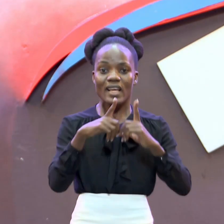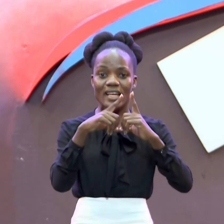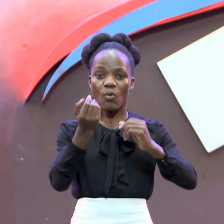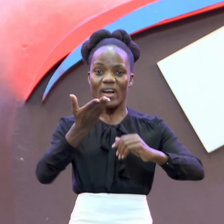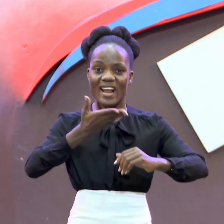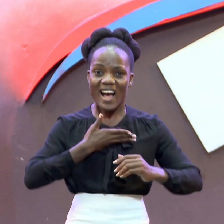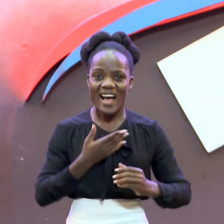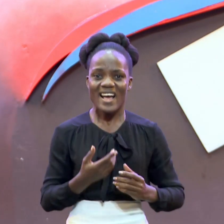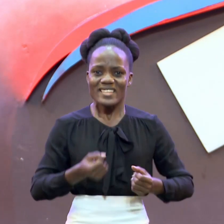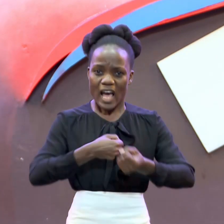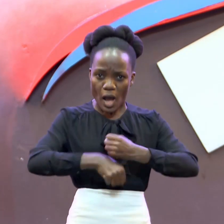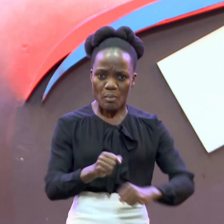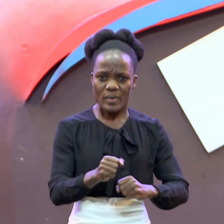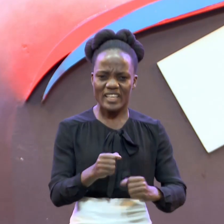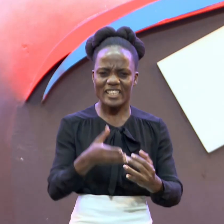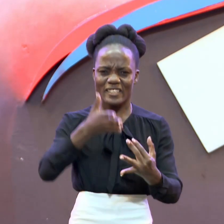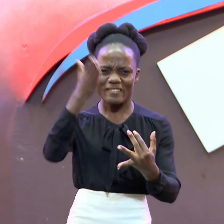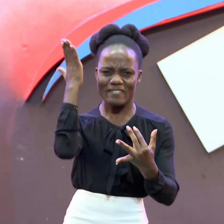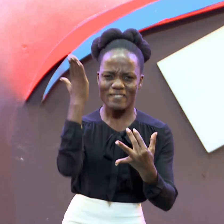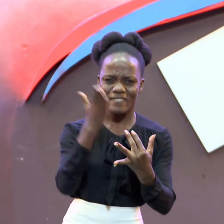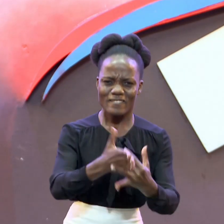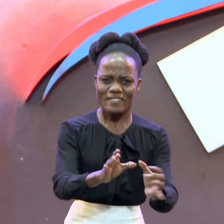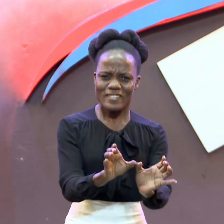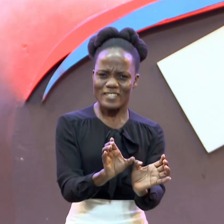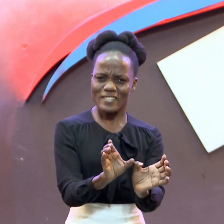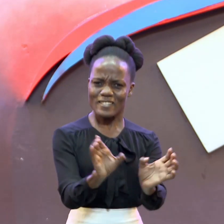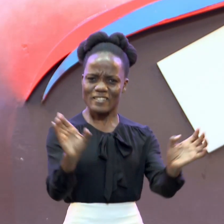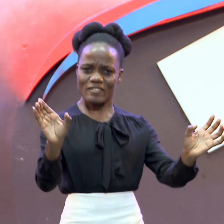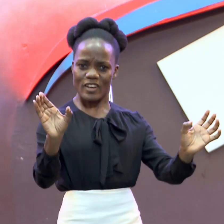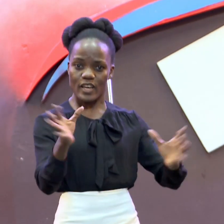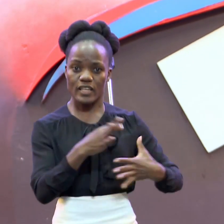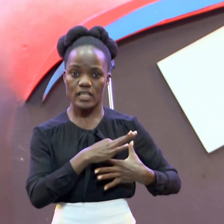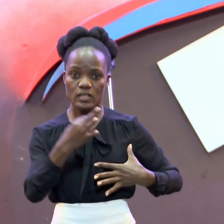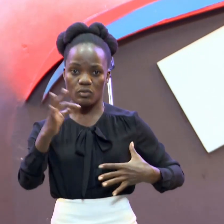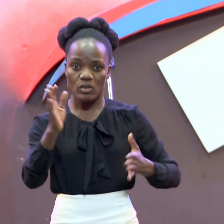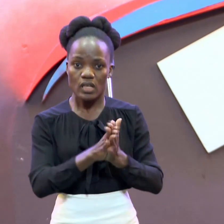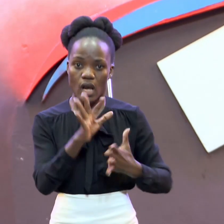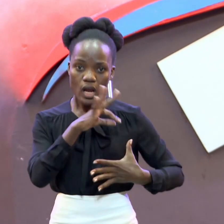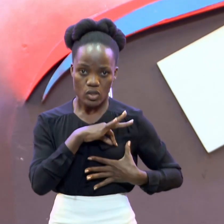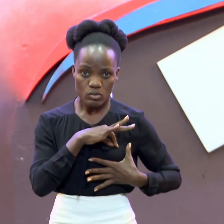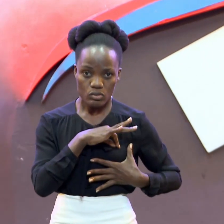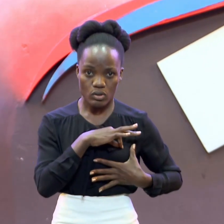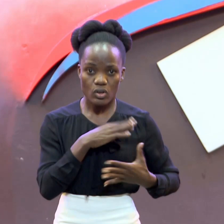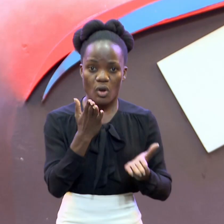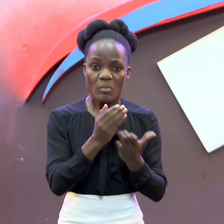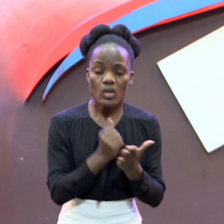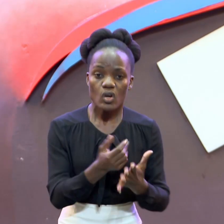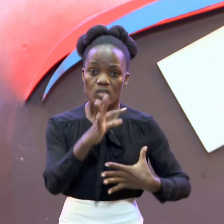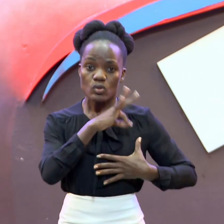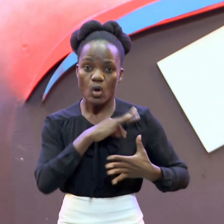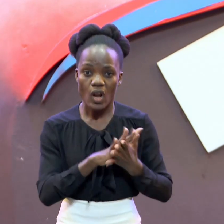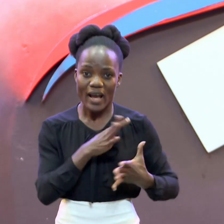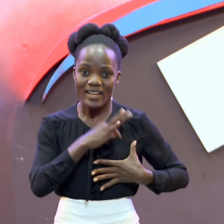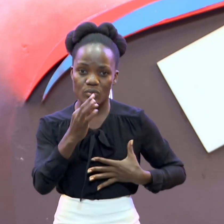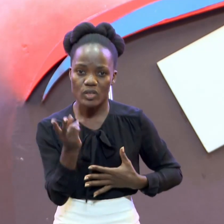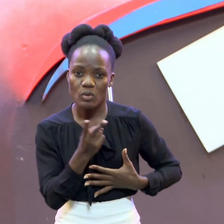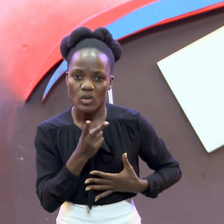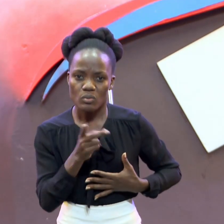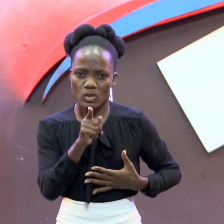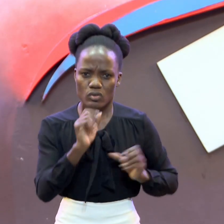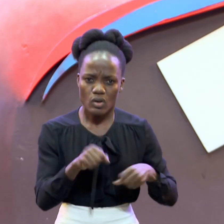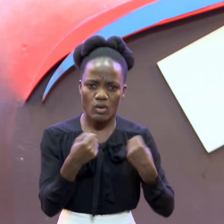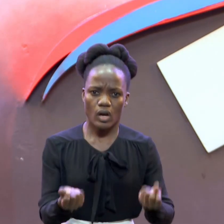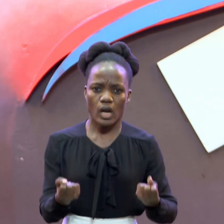penetrate Even to the dividing Of soul And spirit Those are two things That are inseparable But the Bible